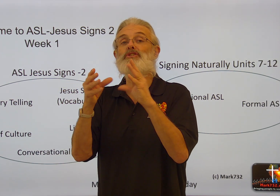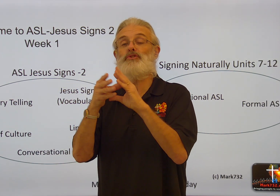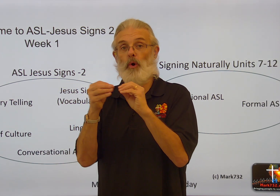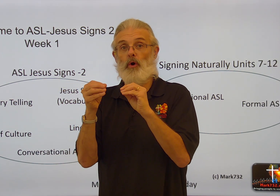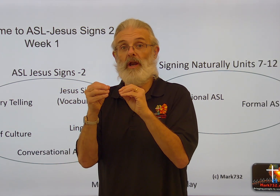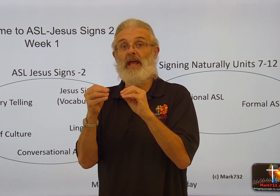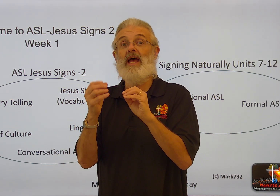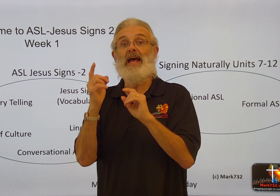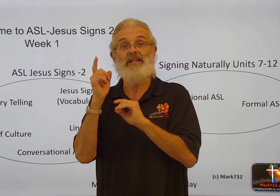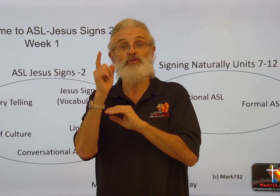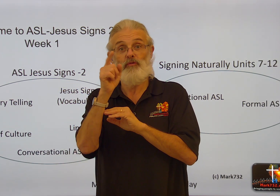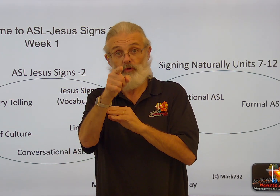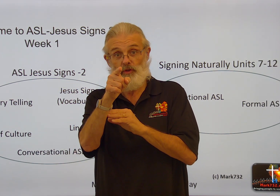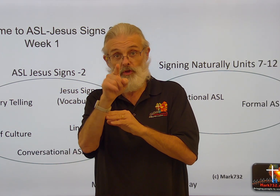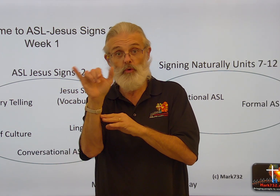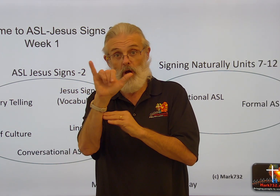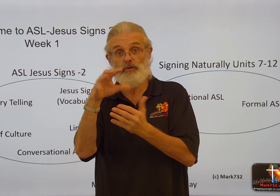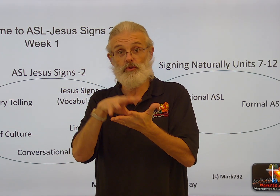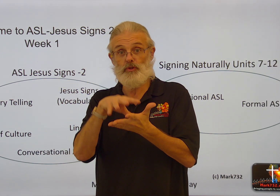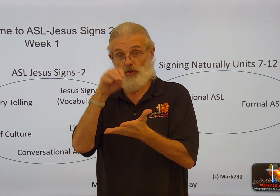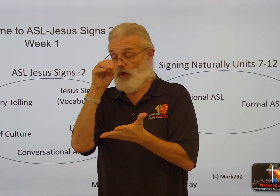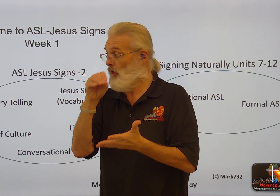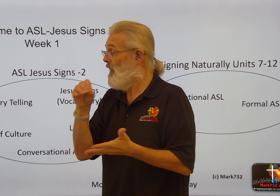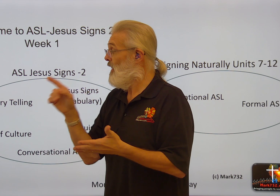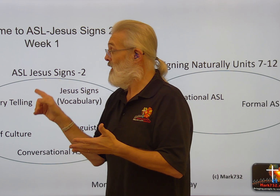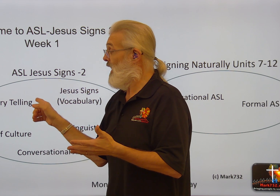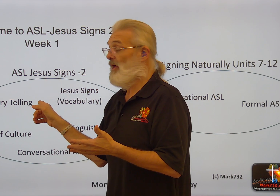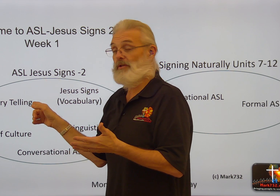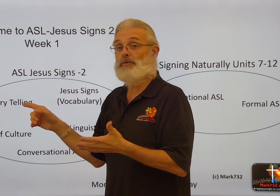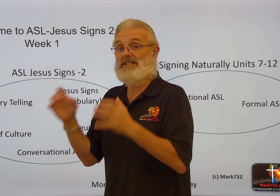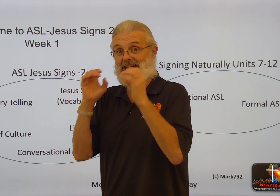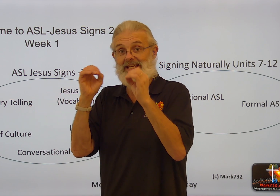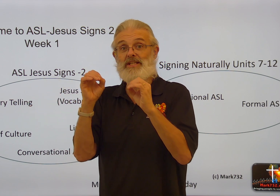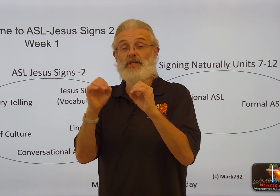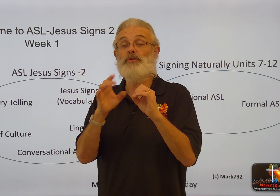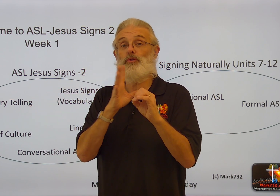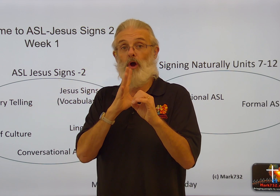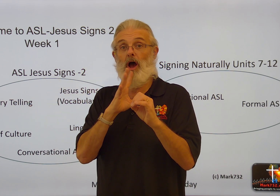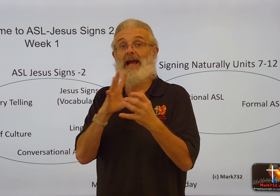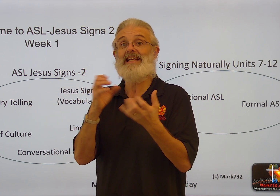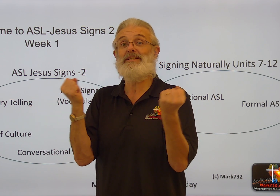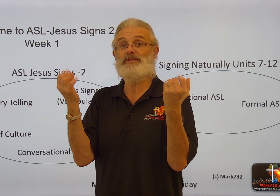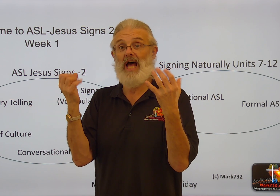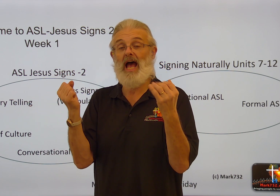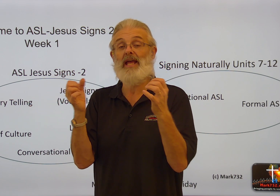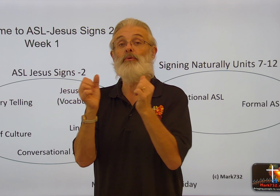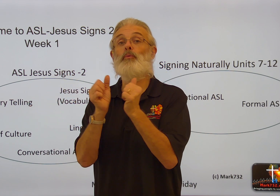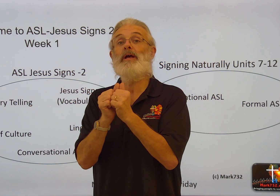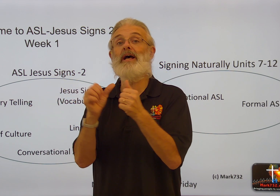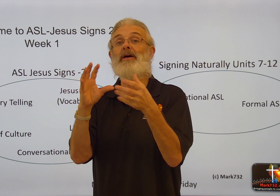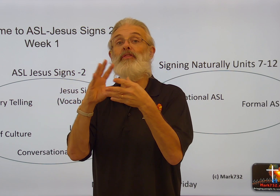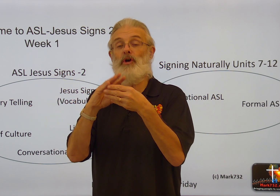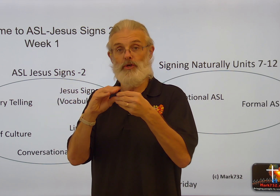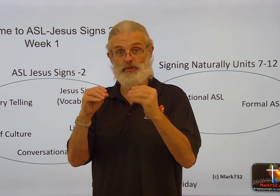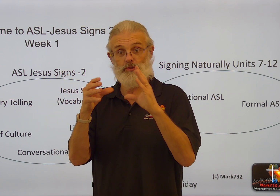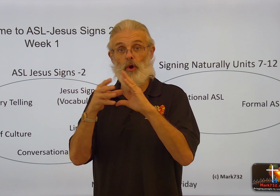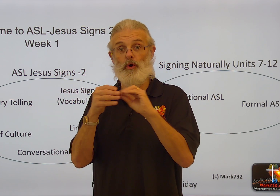story. And so for you also to learn that to teach and to talk and to sign with stories.